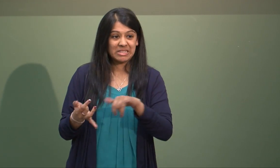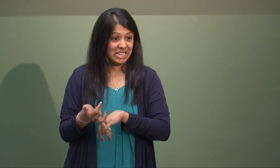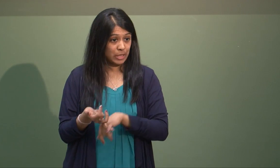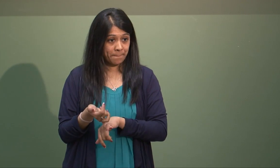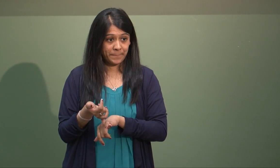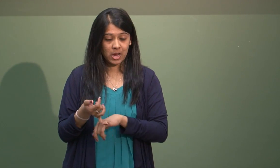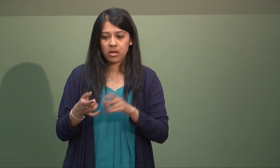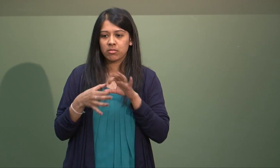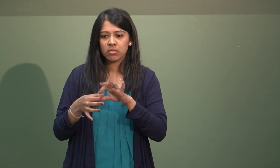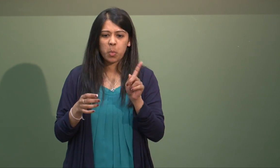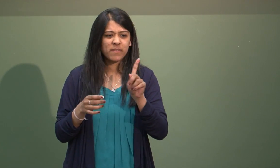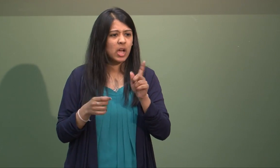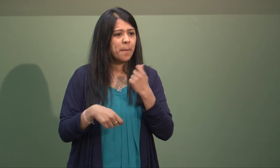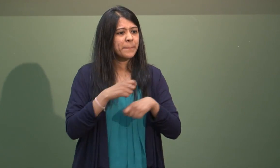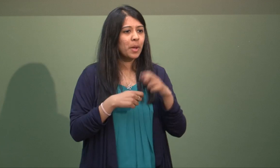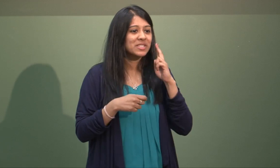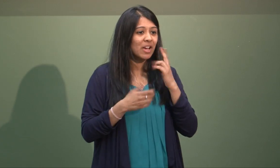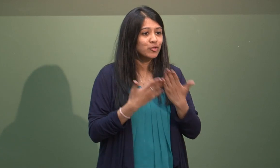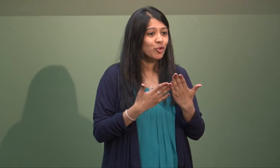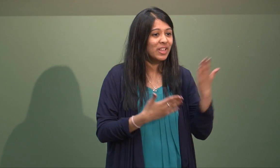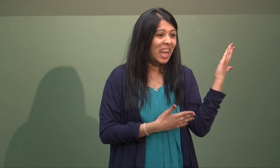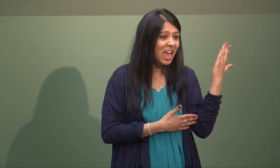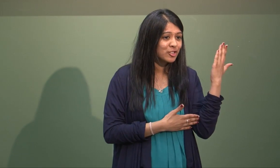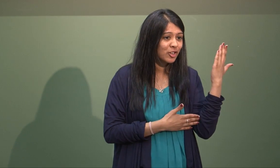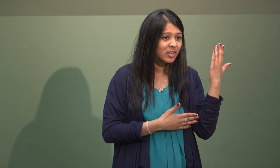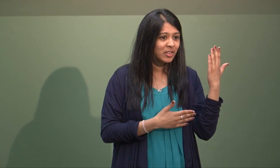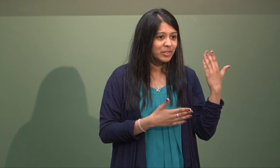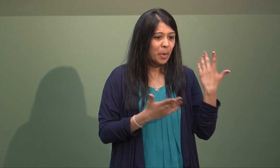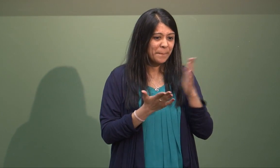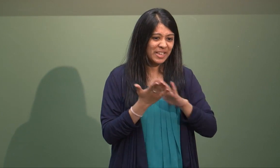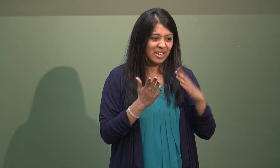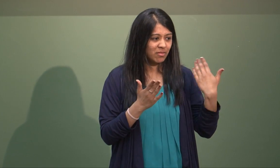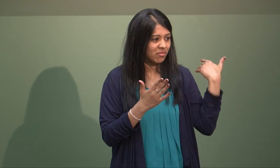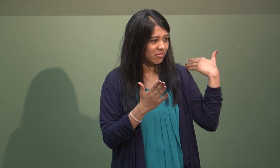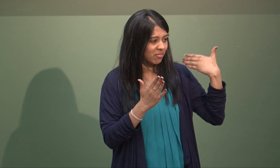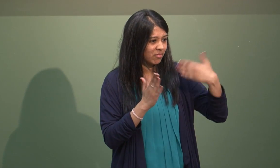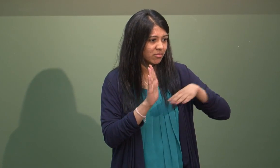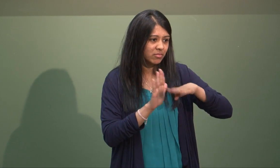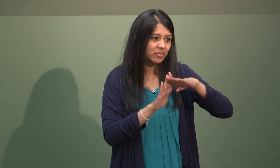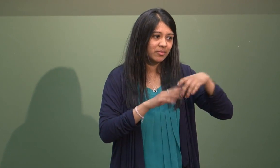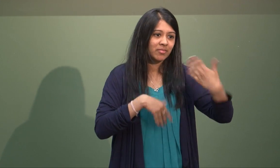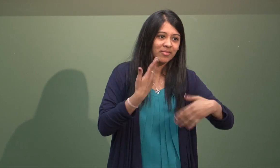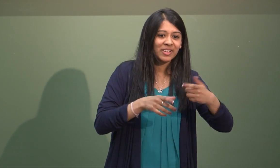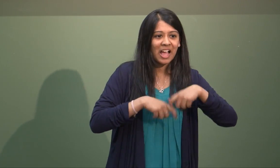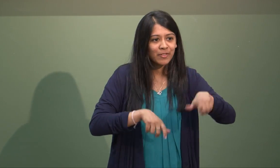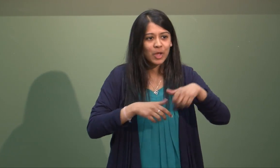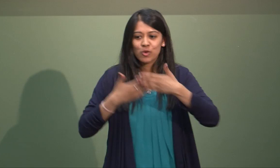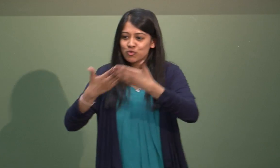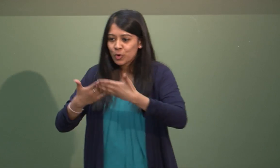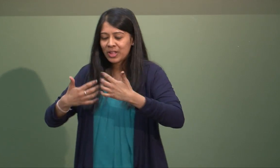education in September. And that's basically to become a deaf studies lecturer in the future. So it means, you know, I've been able to build